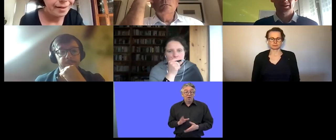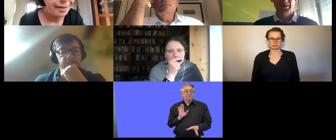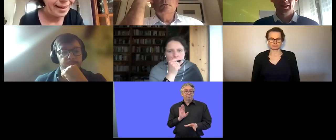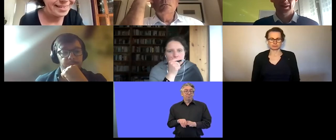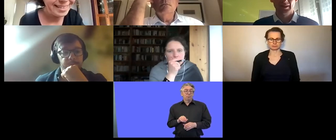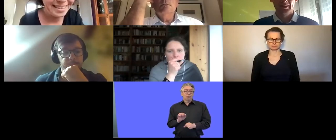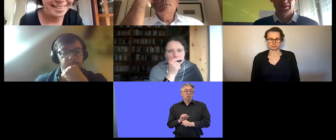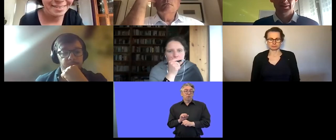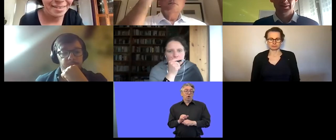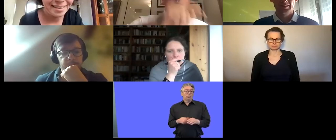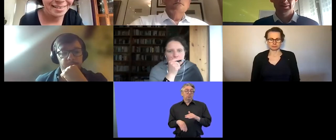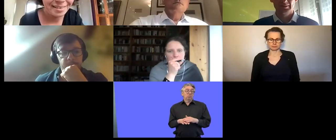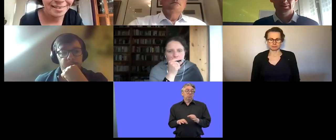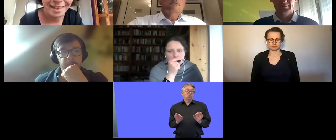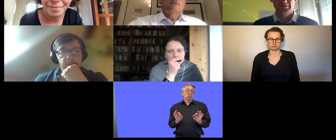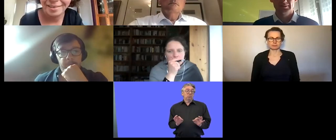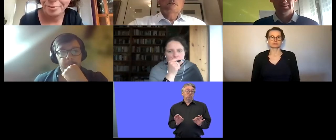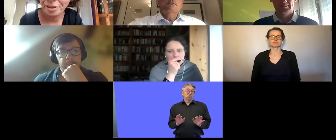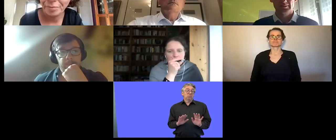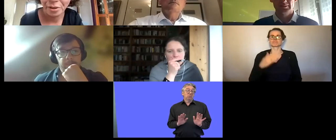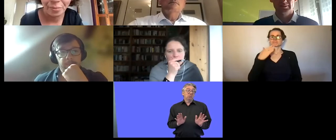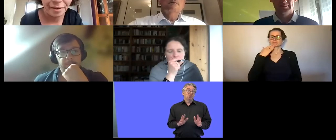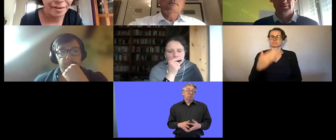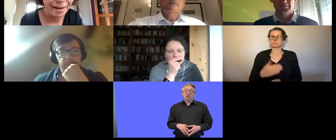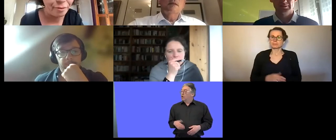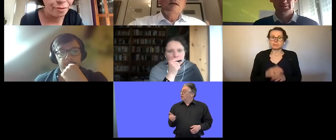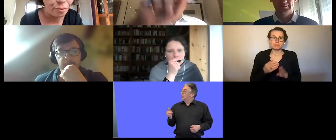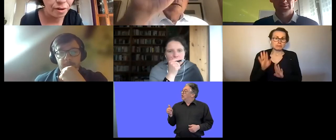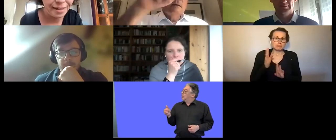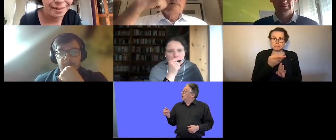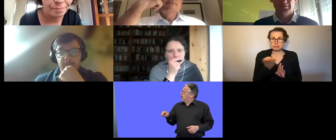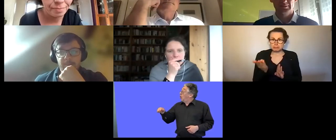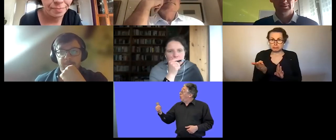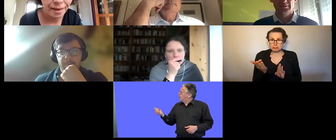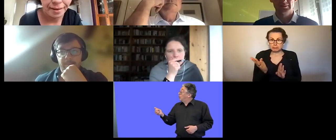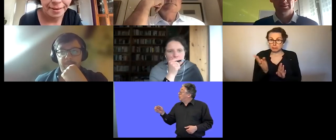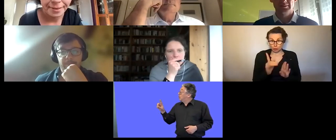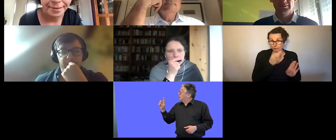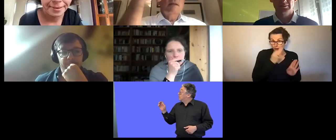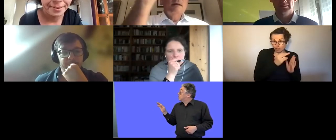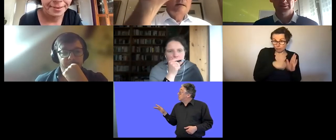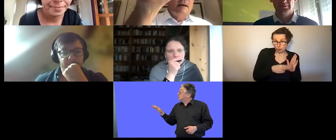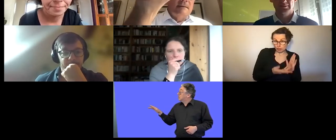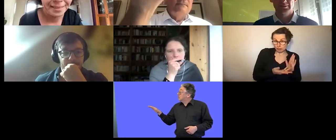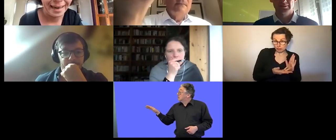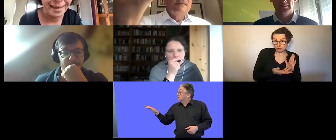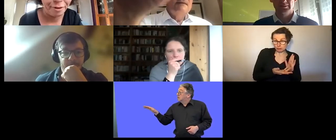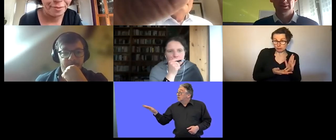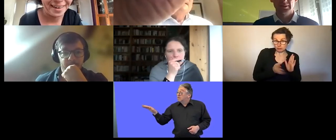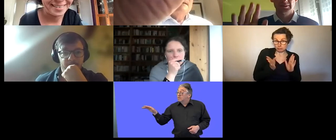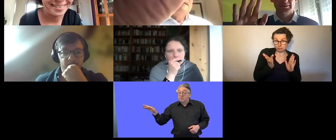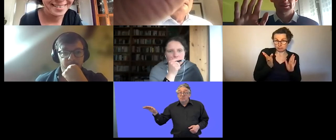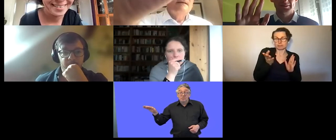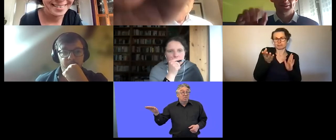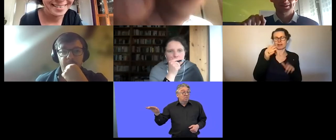respected thank you very much there are no further statements i'm going